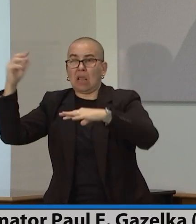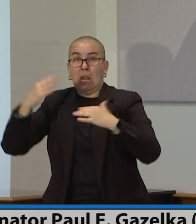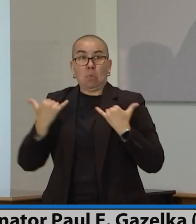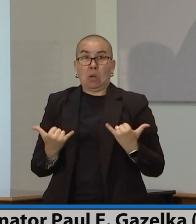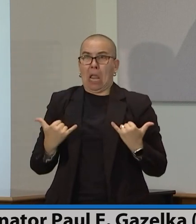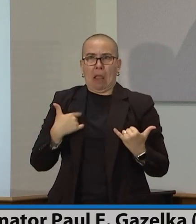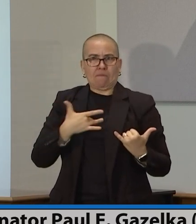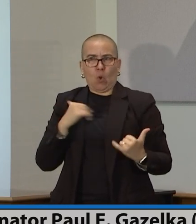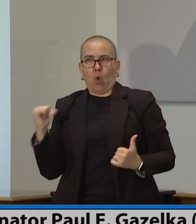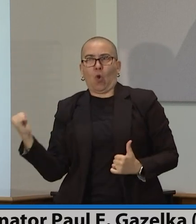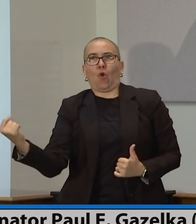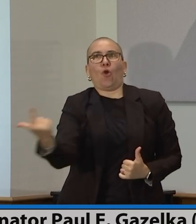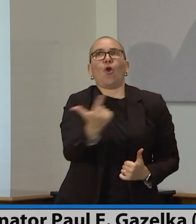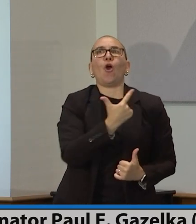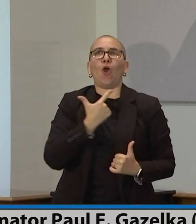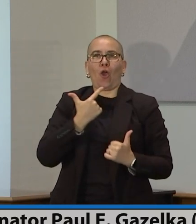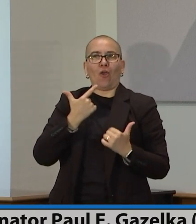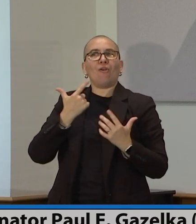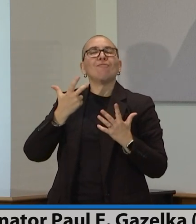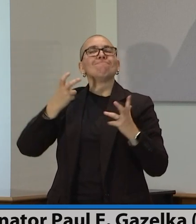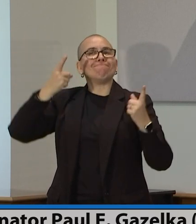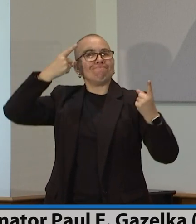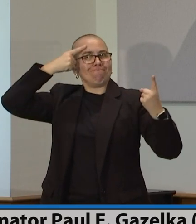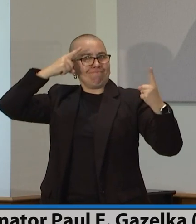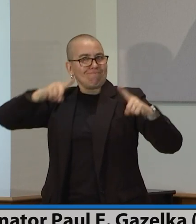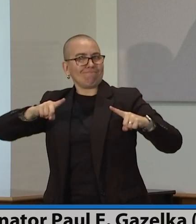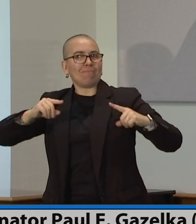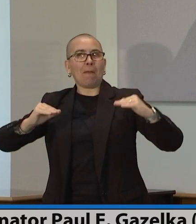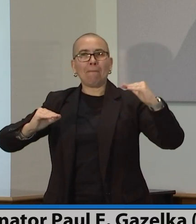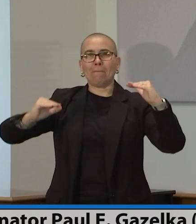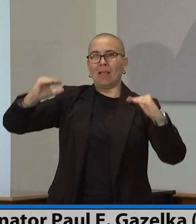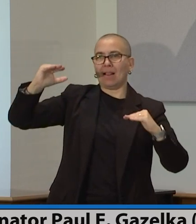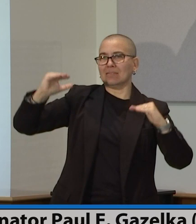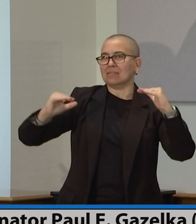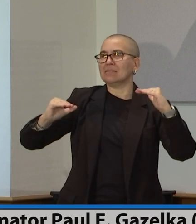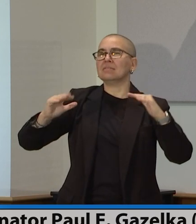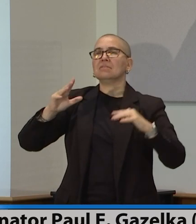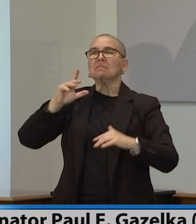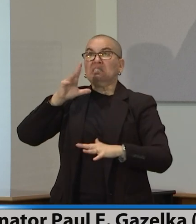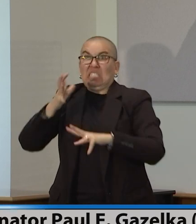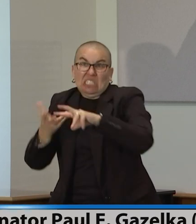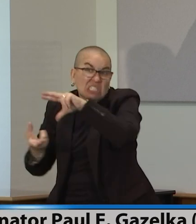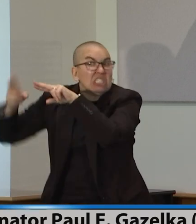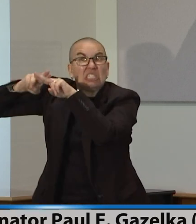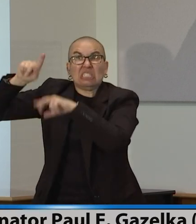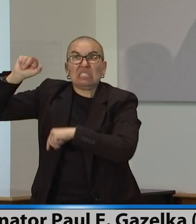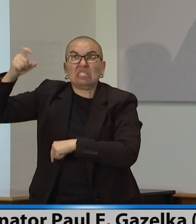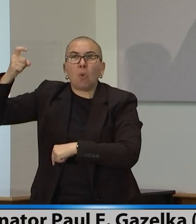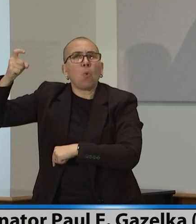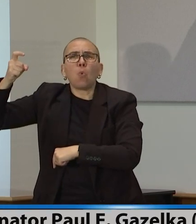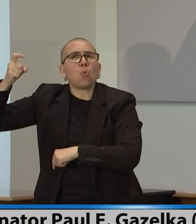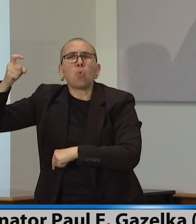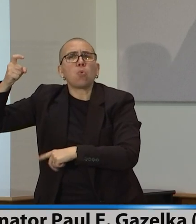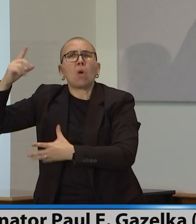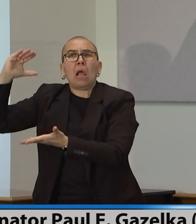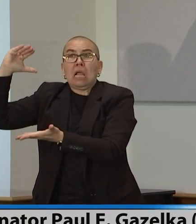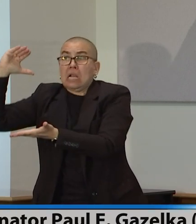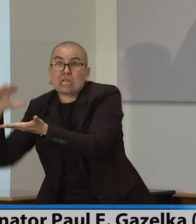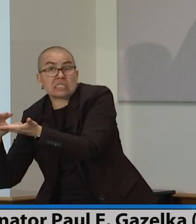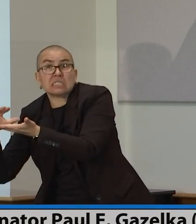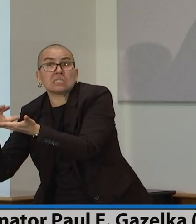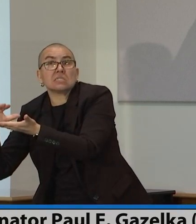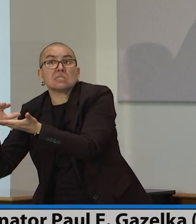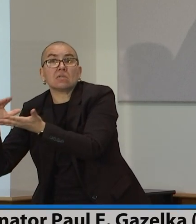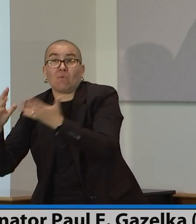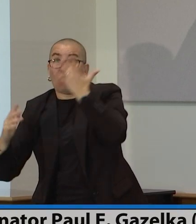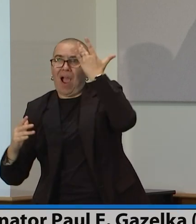taxes. Then we were able to find some, with that federal stimulus, some tax relief. I think that was really important. But I